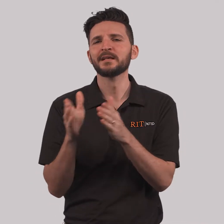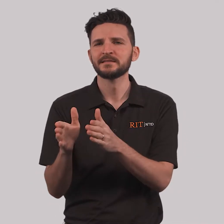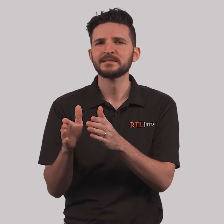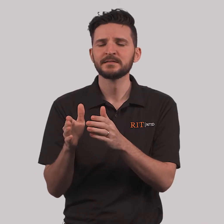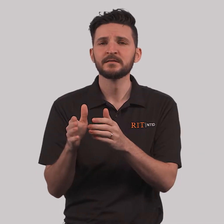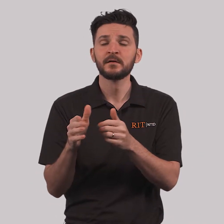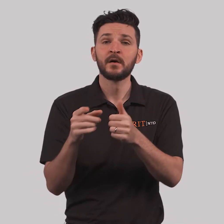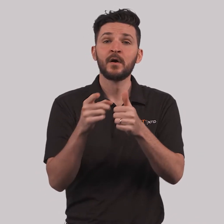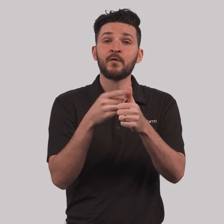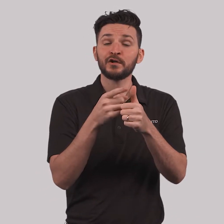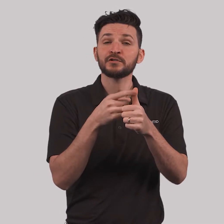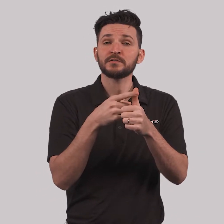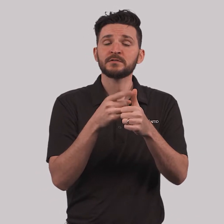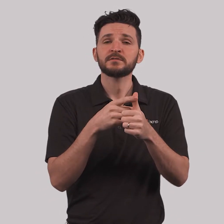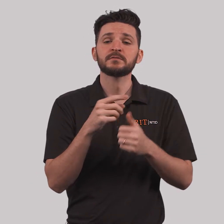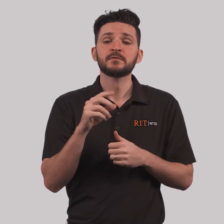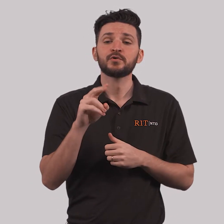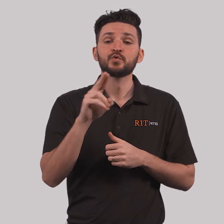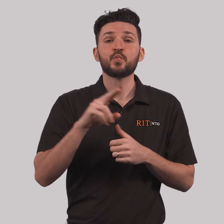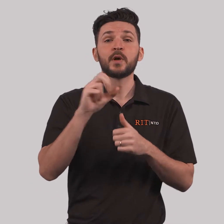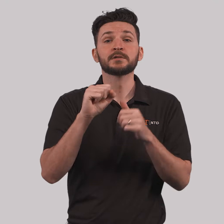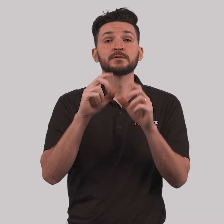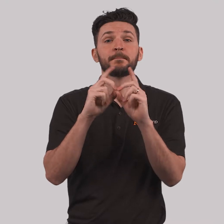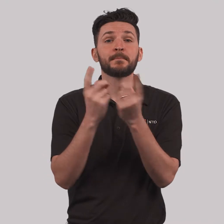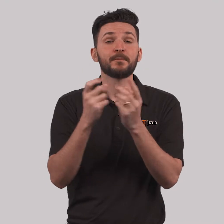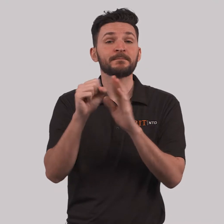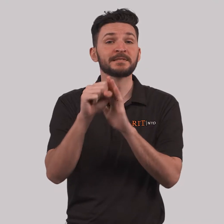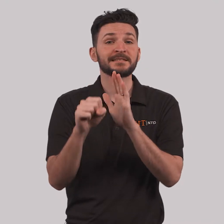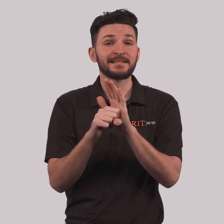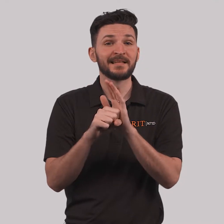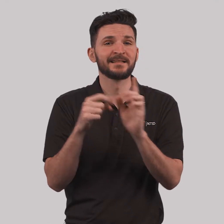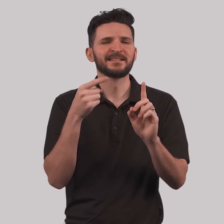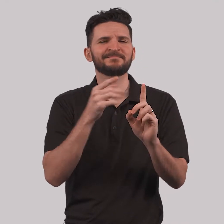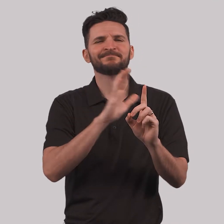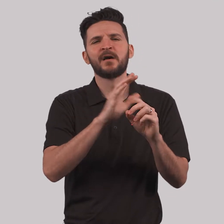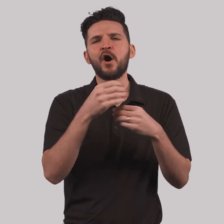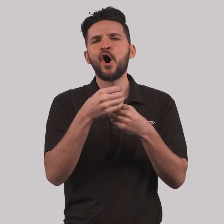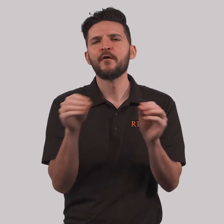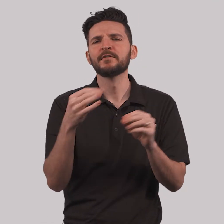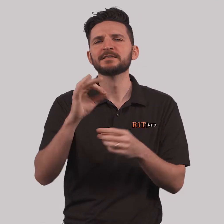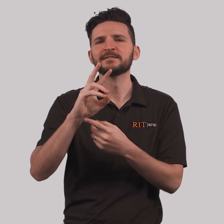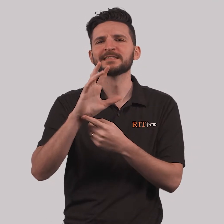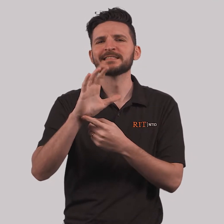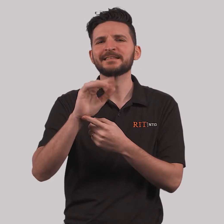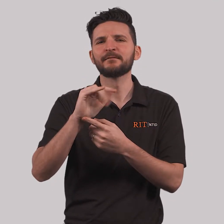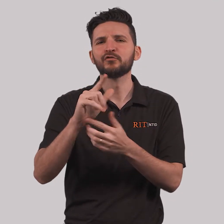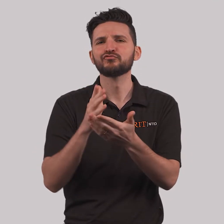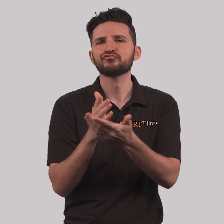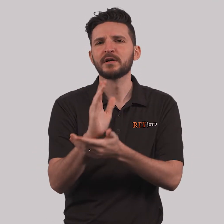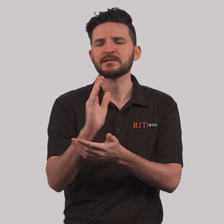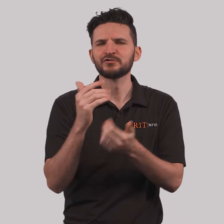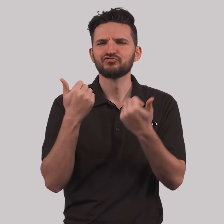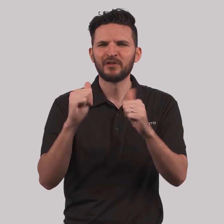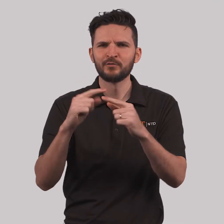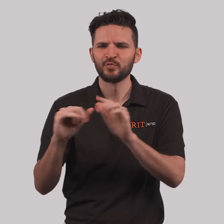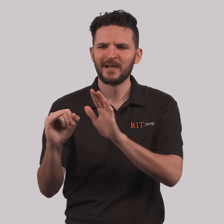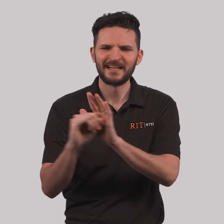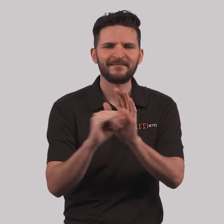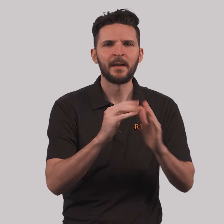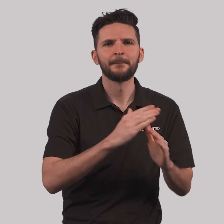help in two ways. First, the U.S. Department of State's Office of Civil Rights is trying